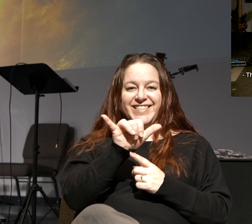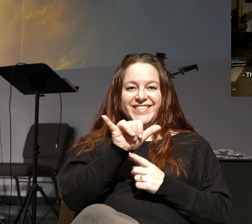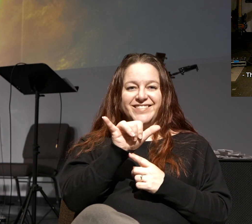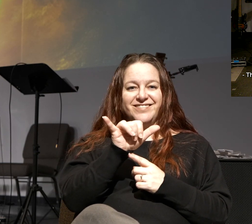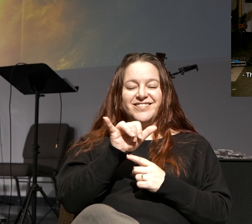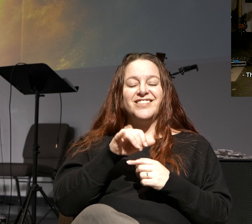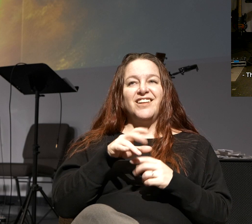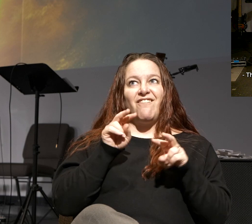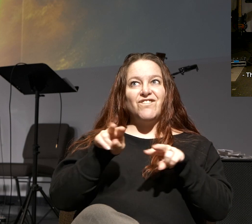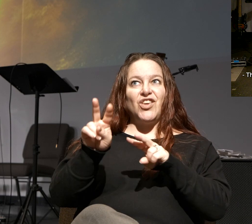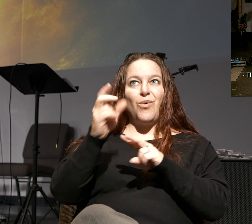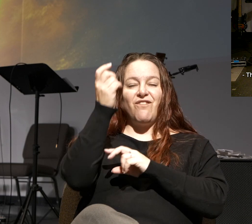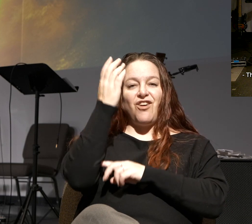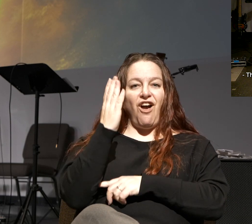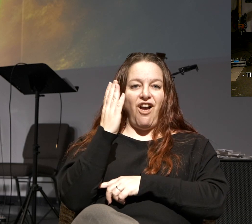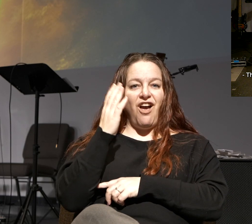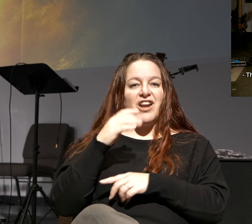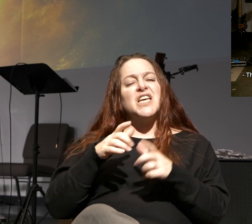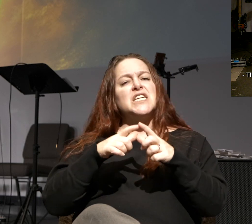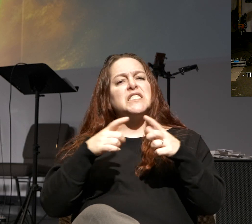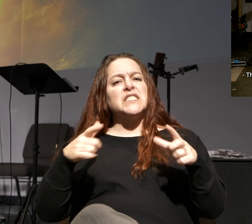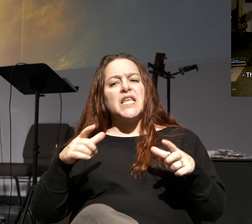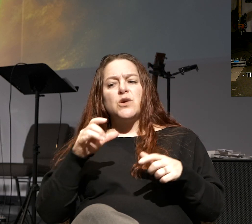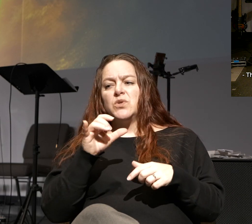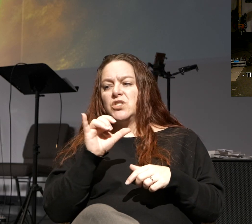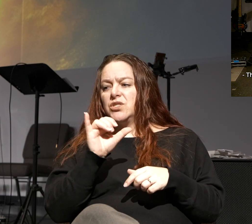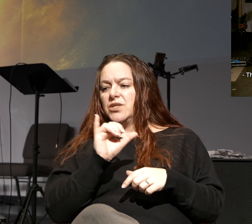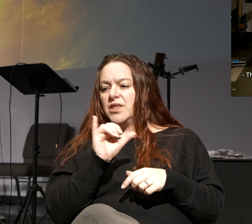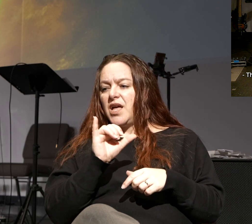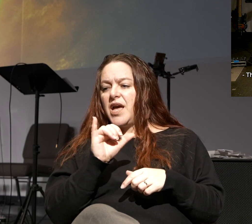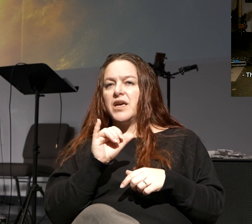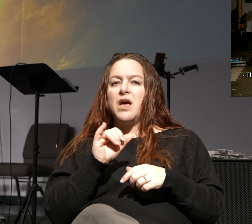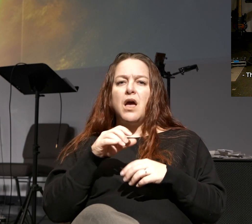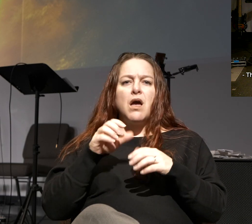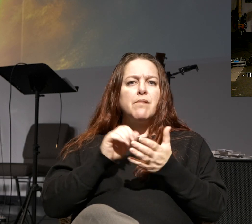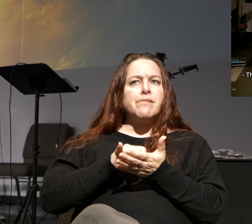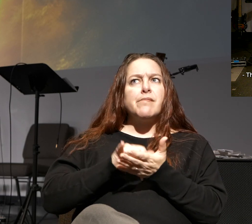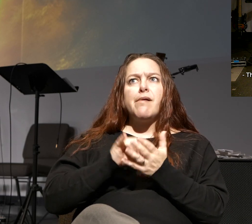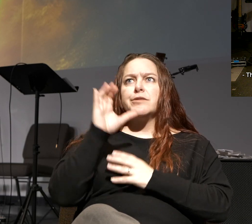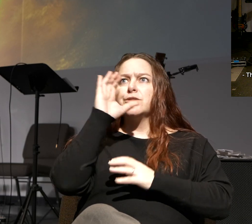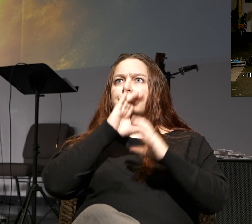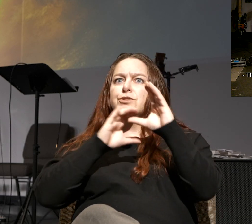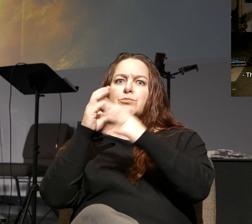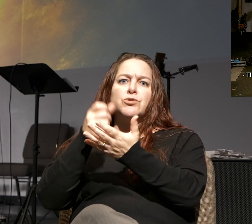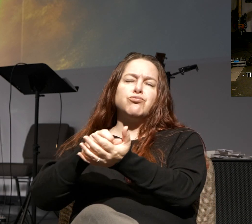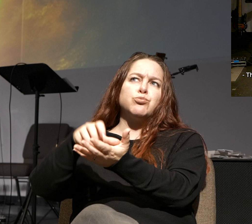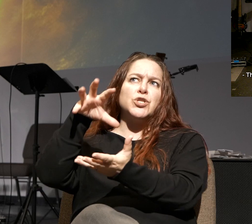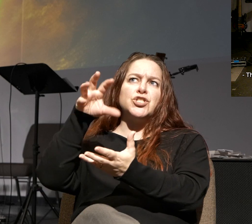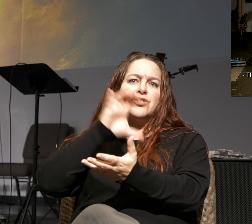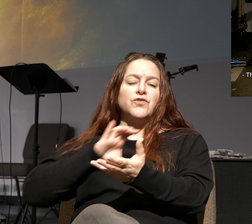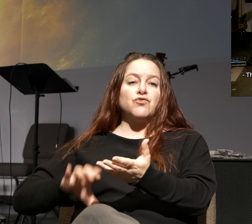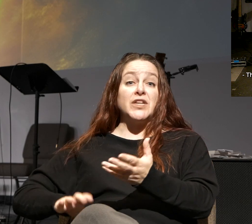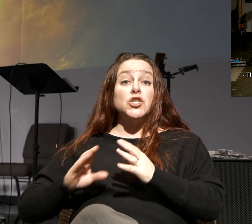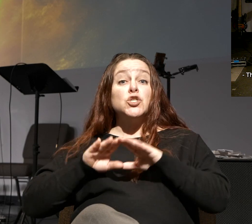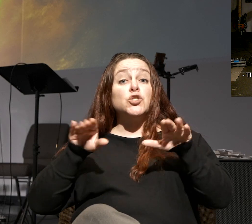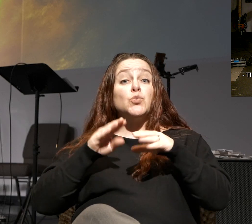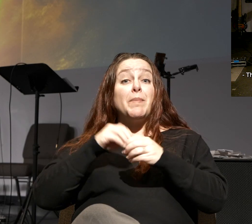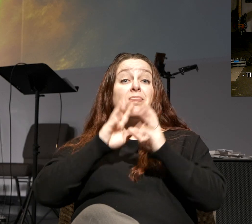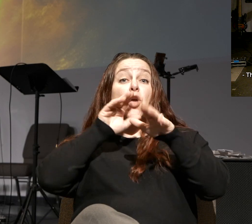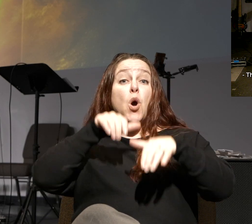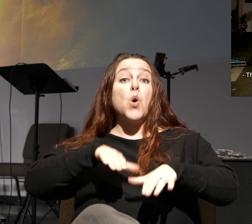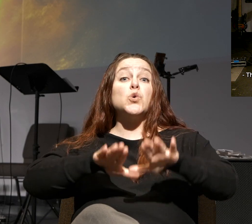And it gives us language like in Ephesians 3, 8, the unsearchable riches of Christ. Swim in the ocean